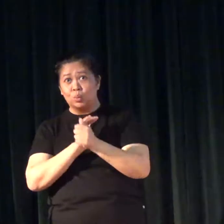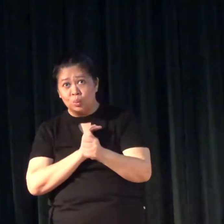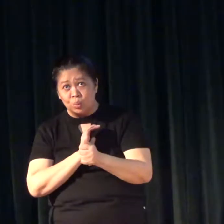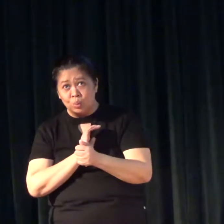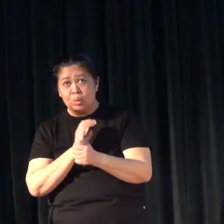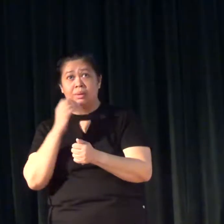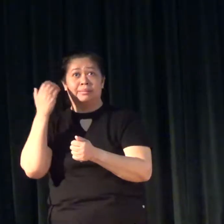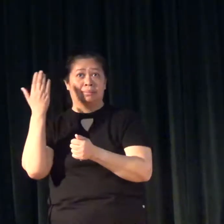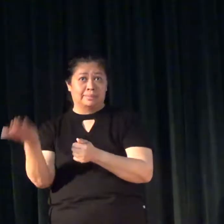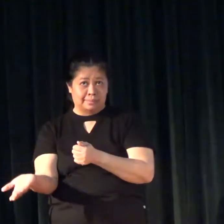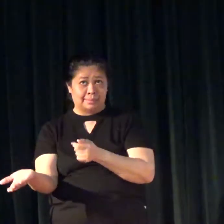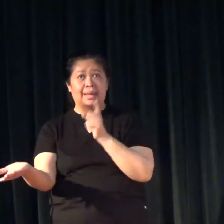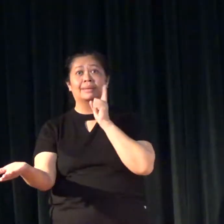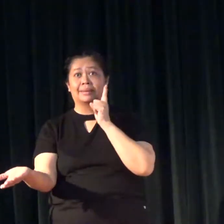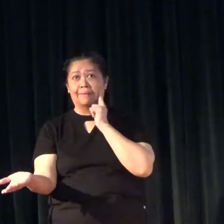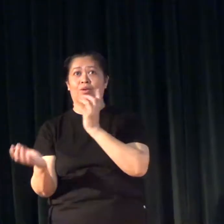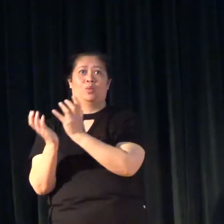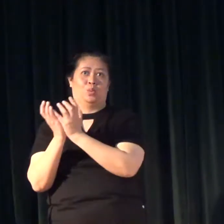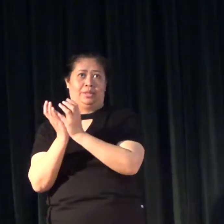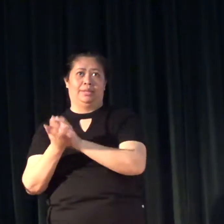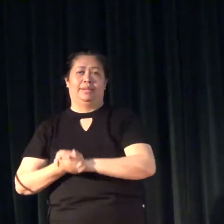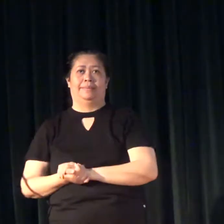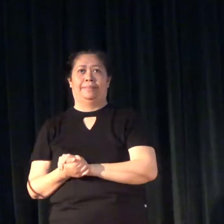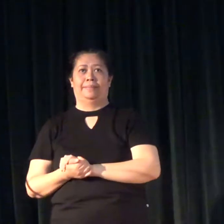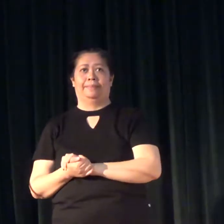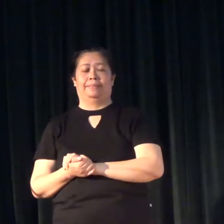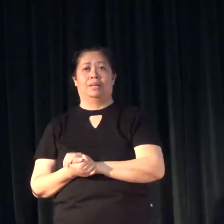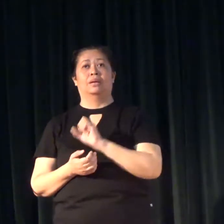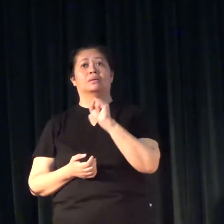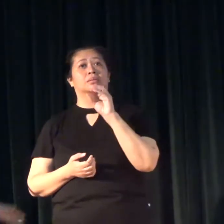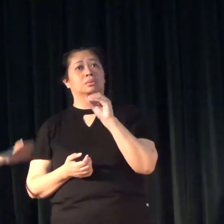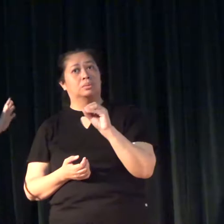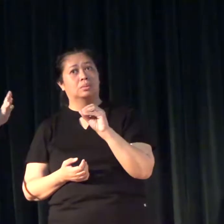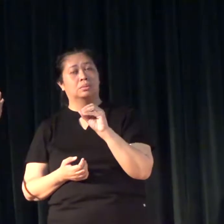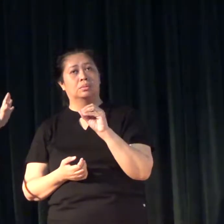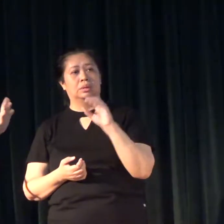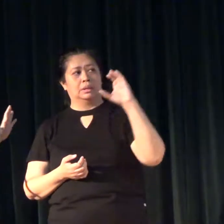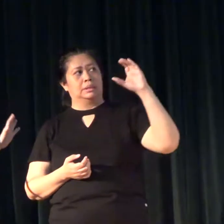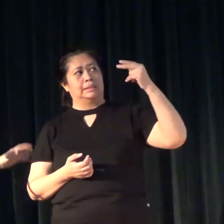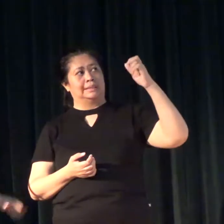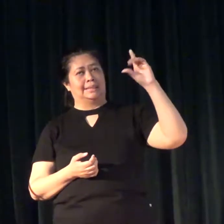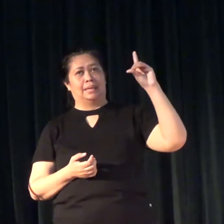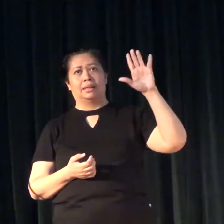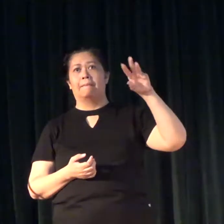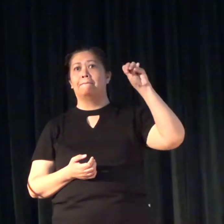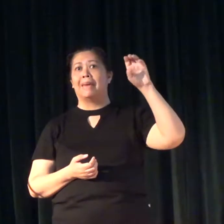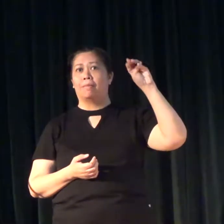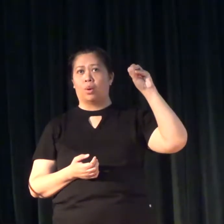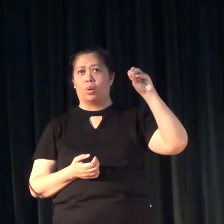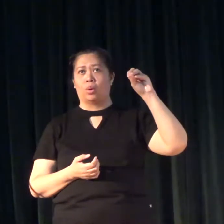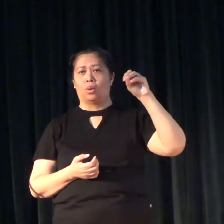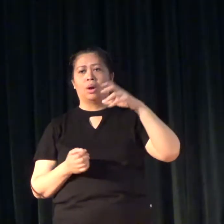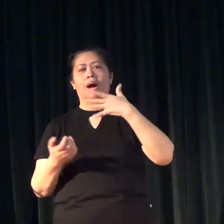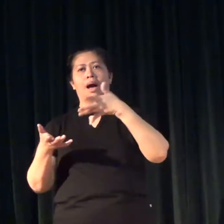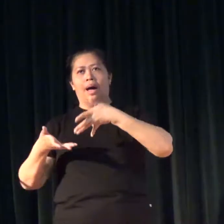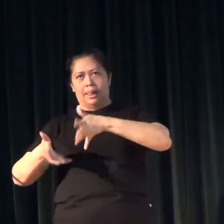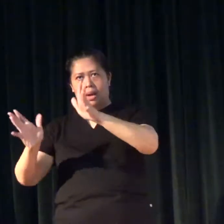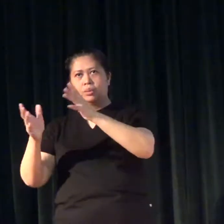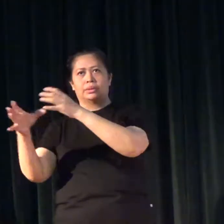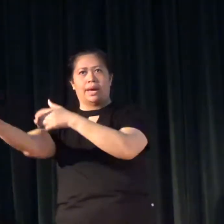lies with the deaf community. and so the check memorandum allows the hiring